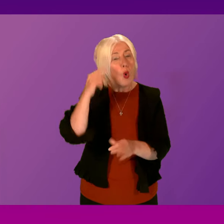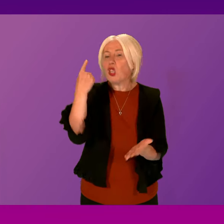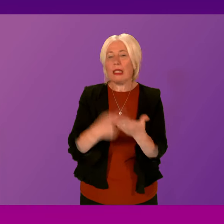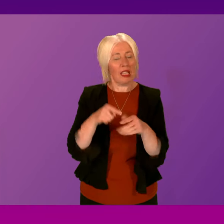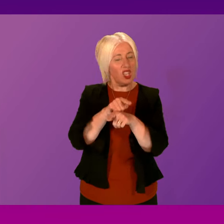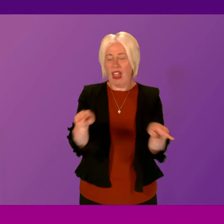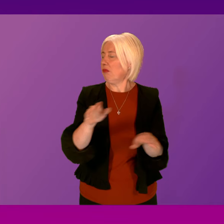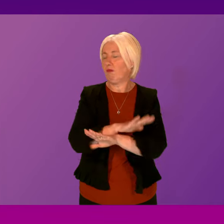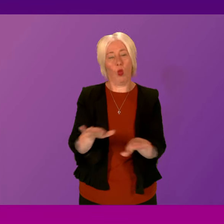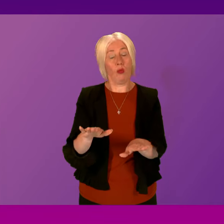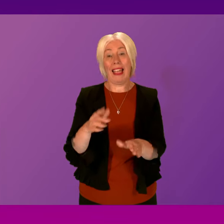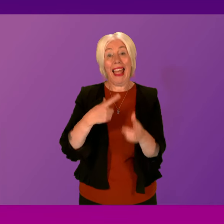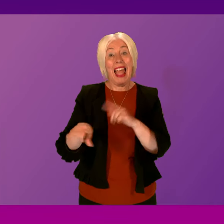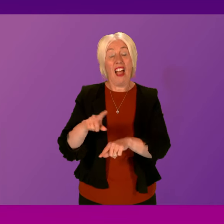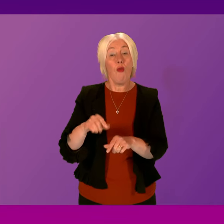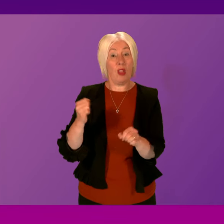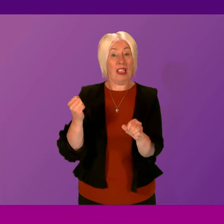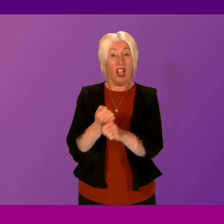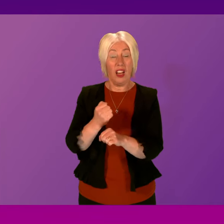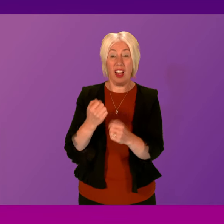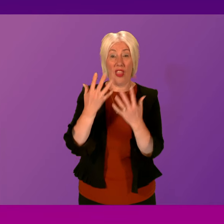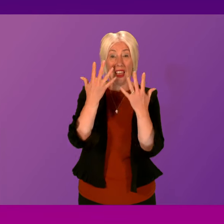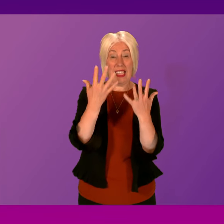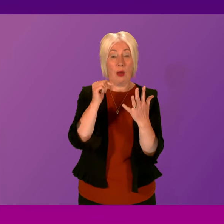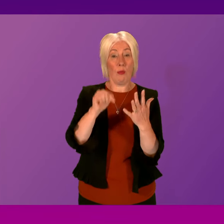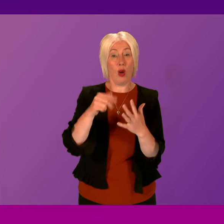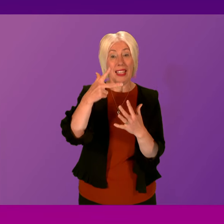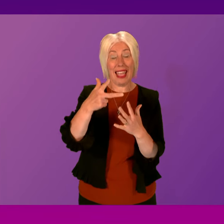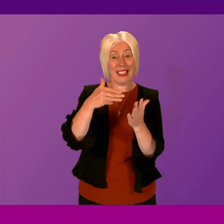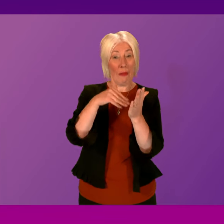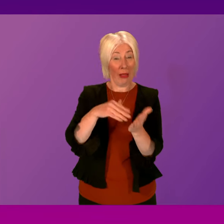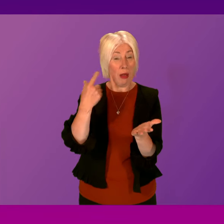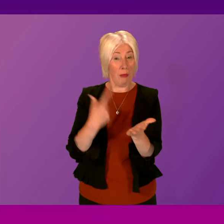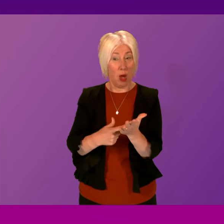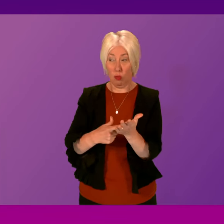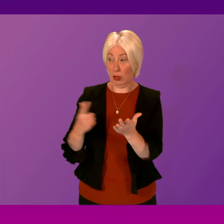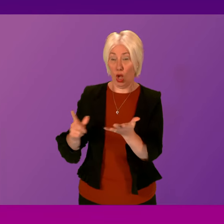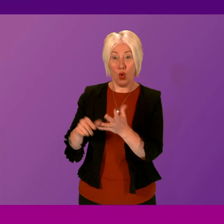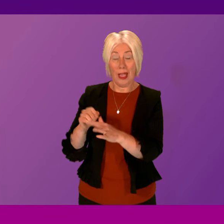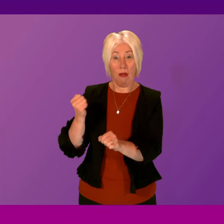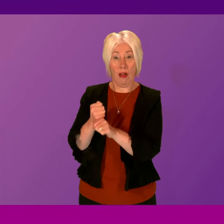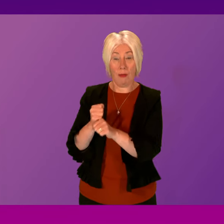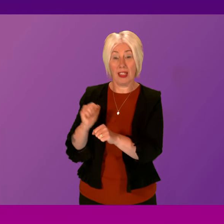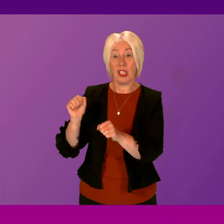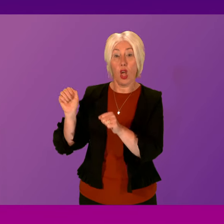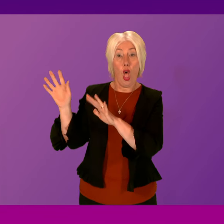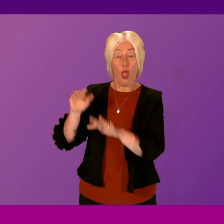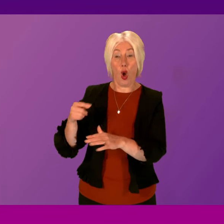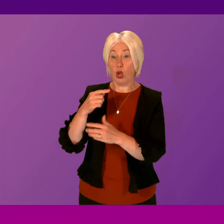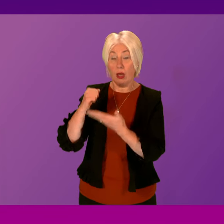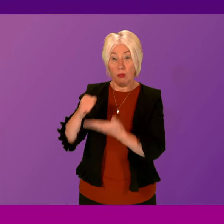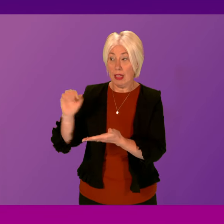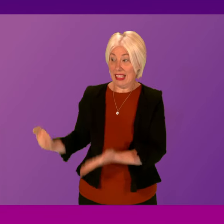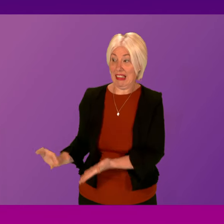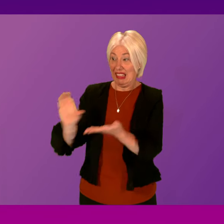that. And if we had spent the paltry £10.8 million that the UK government in their autumn statement gave to health